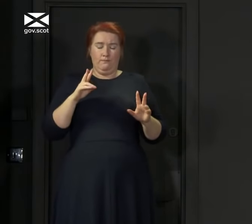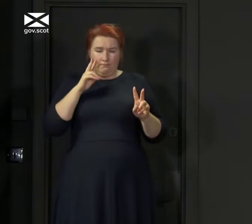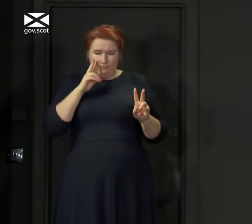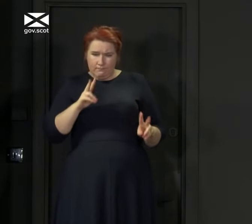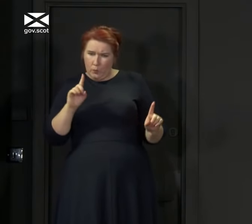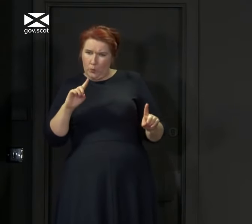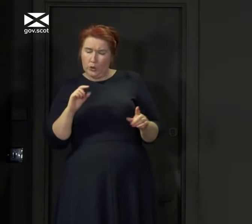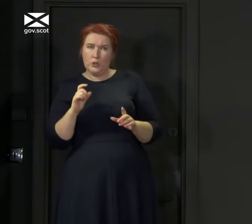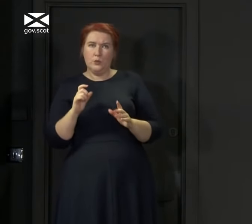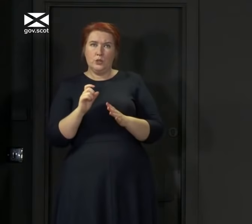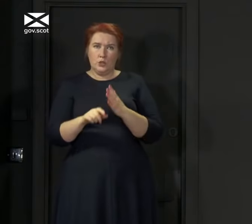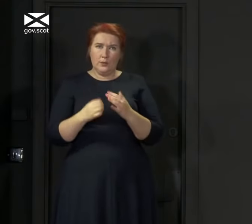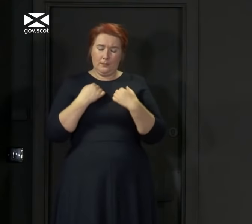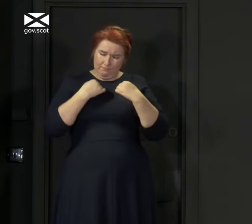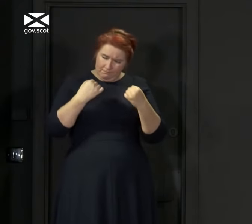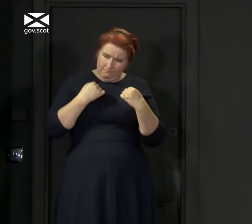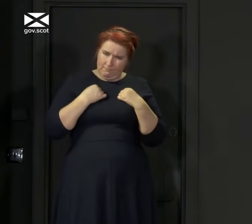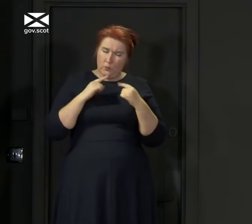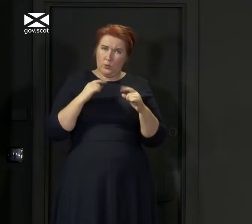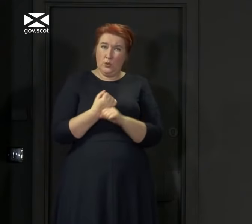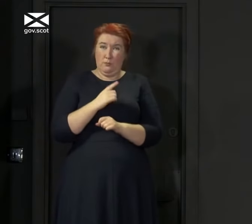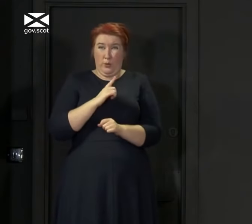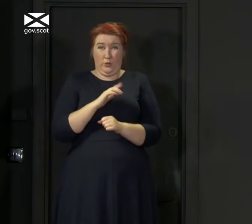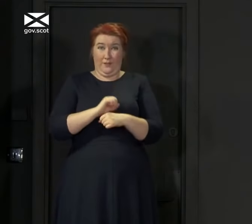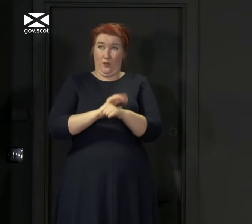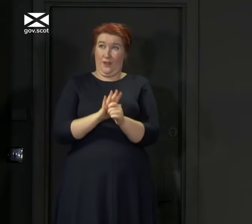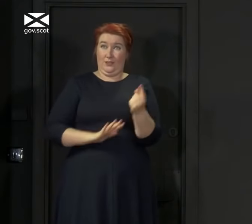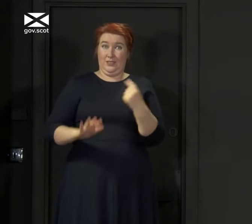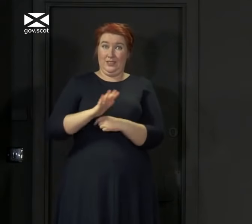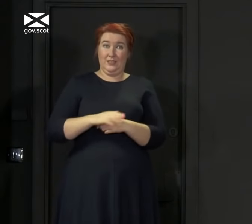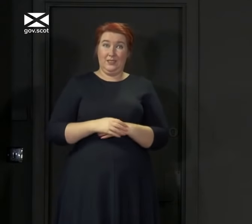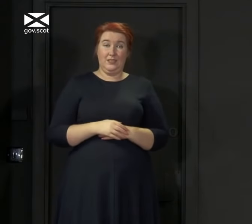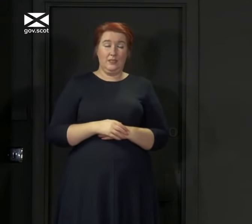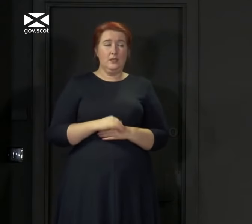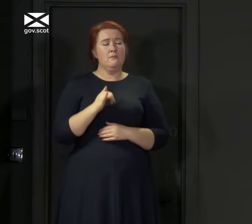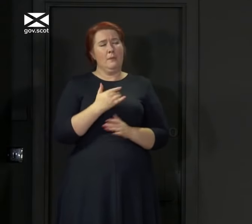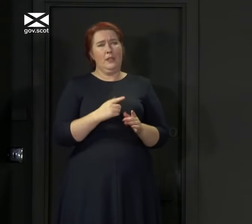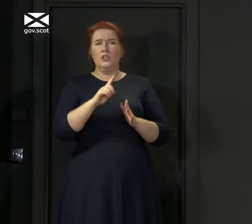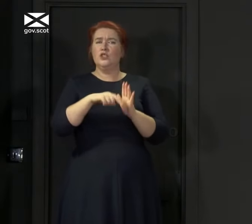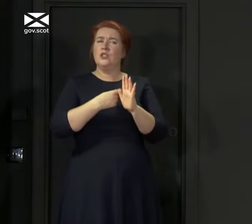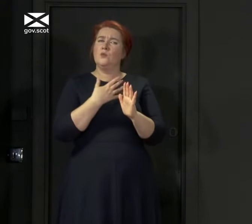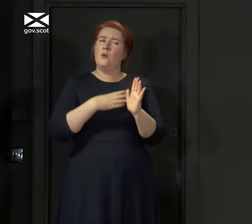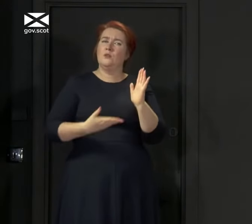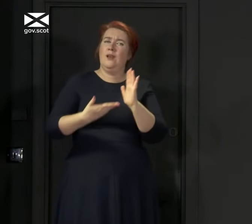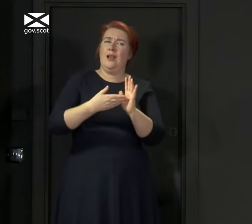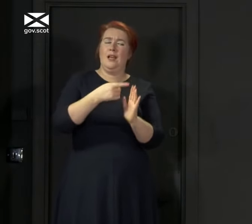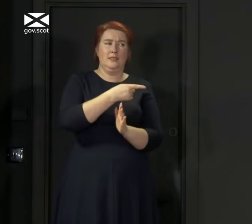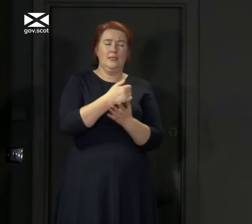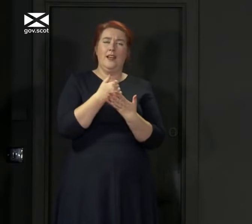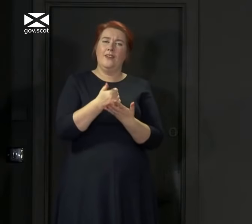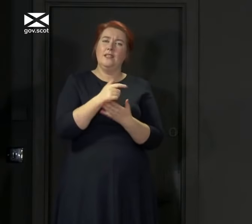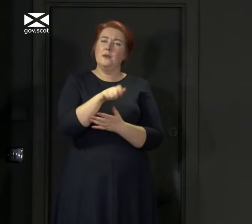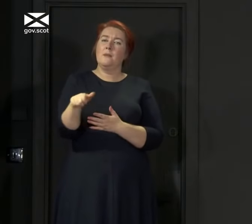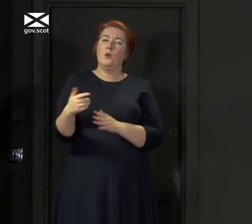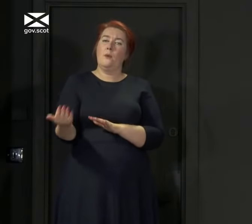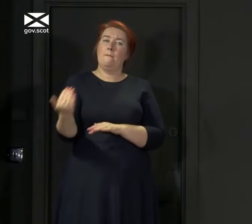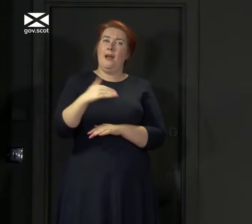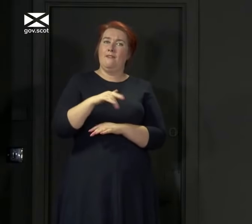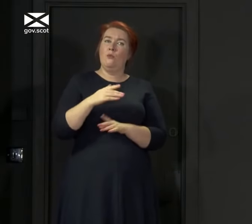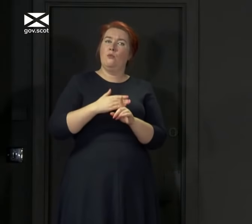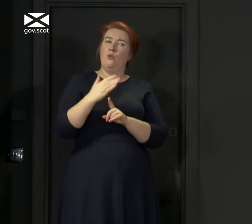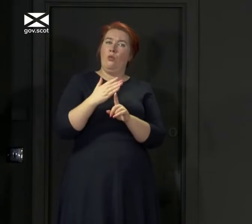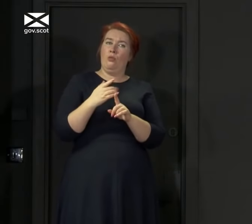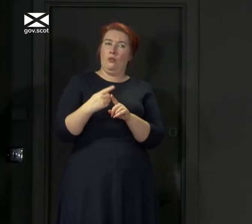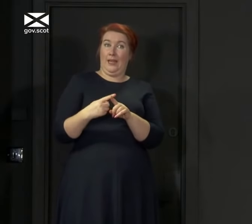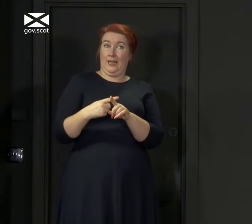given what we're facing. And in terms of, Jason might want to say a bit more about the advice to people coming back from the north-west of England.